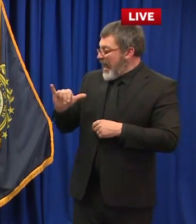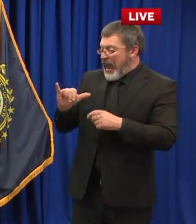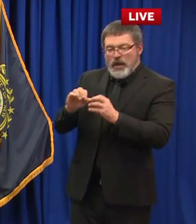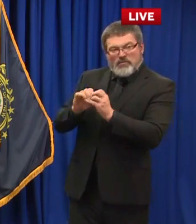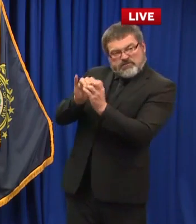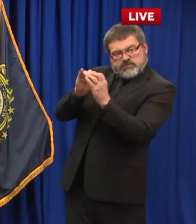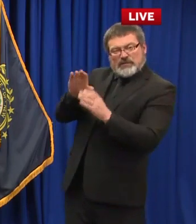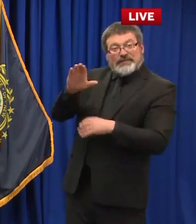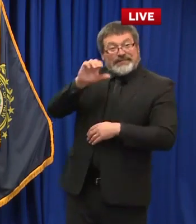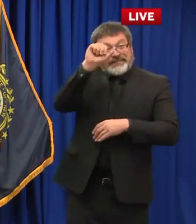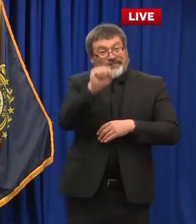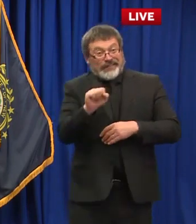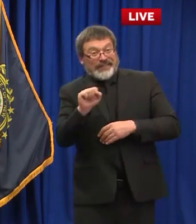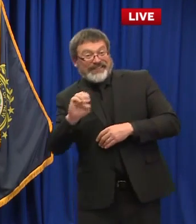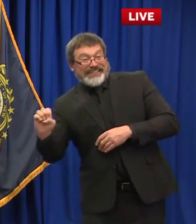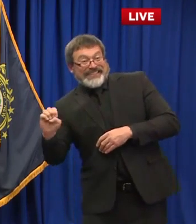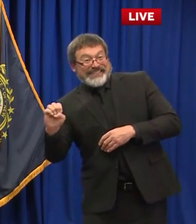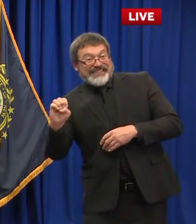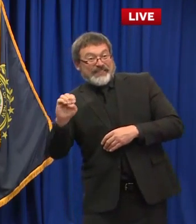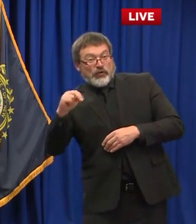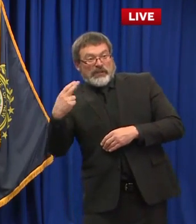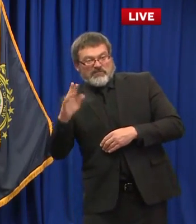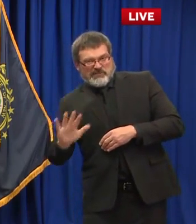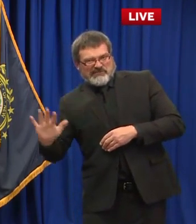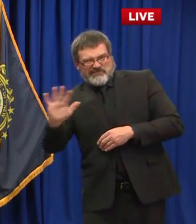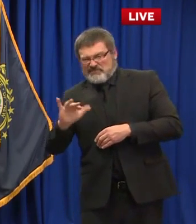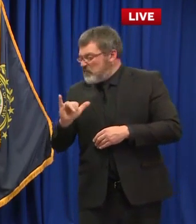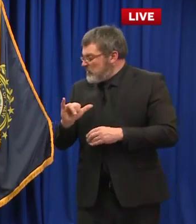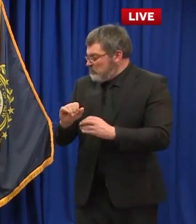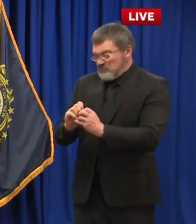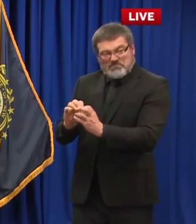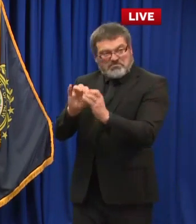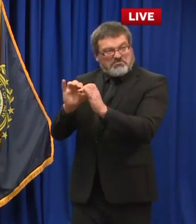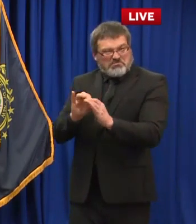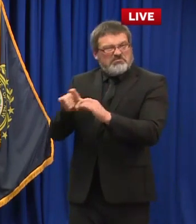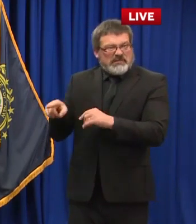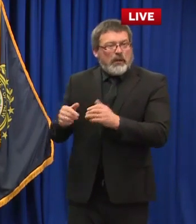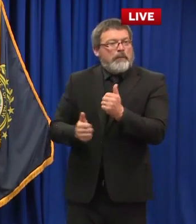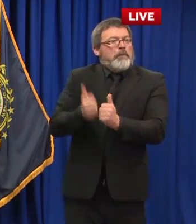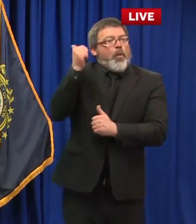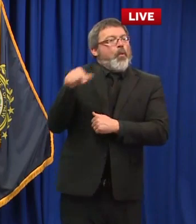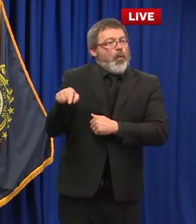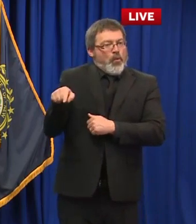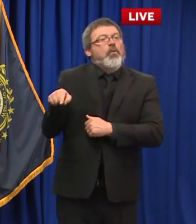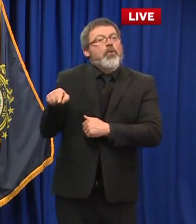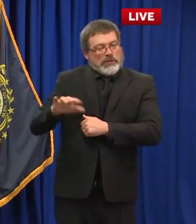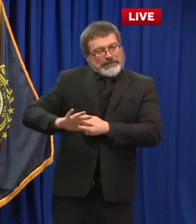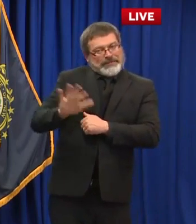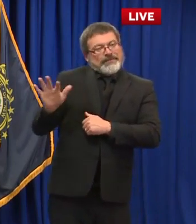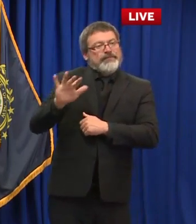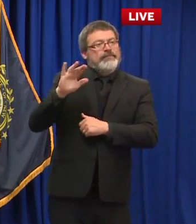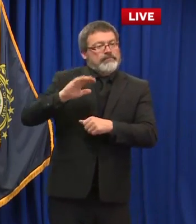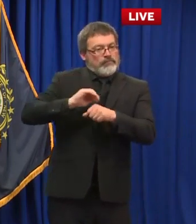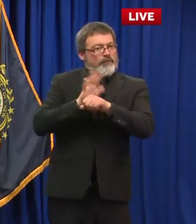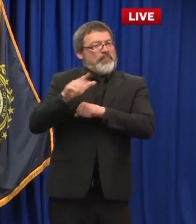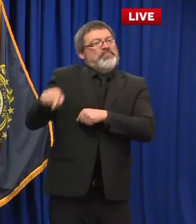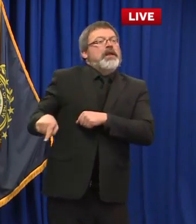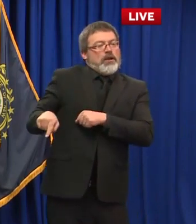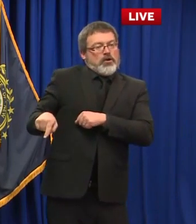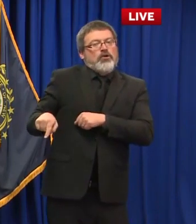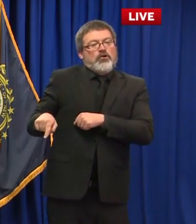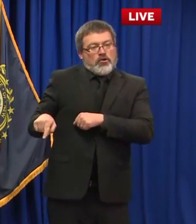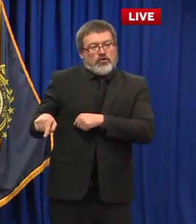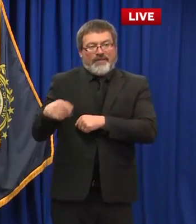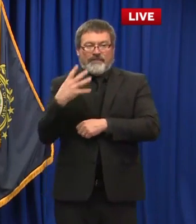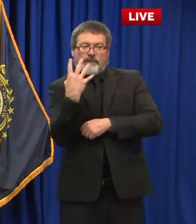percent of the cases all the COVID active cases are currently in the southern four counties of New Hampshire being Rockingham,